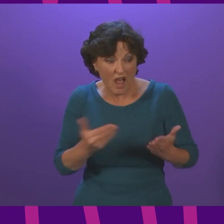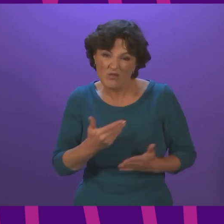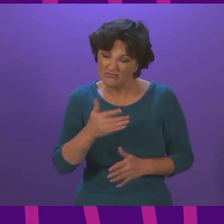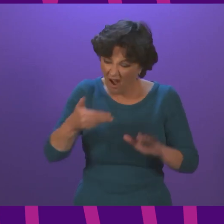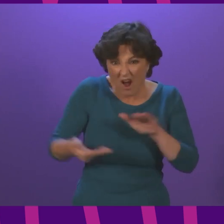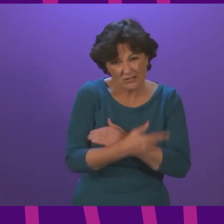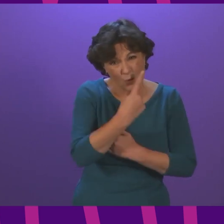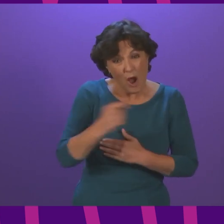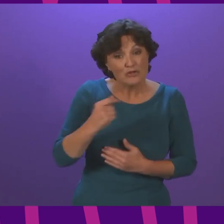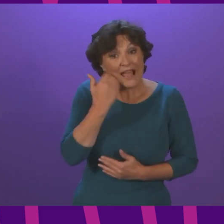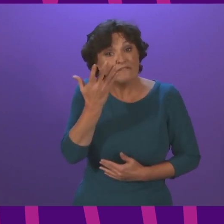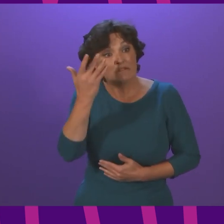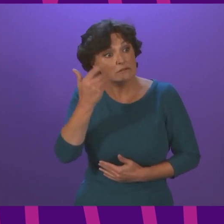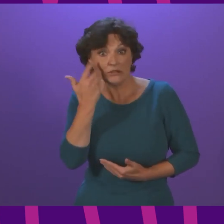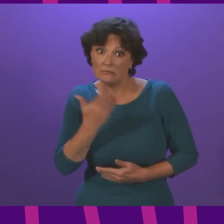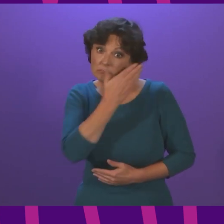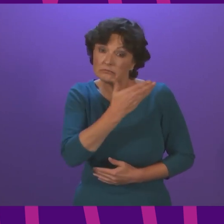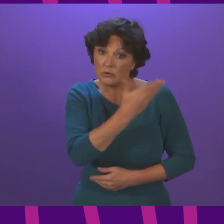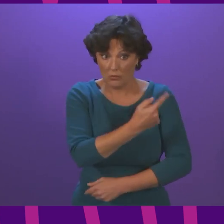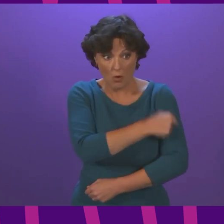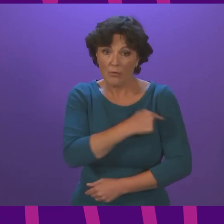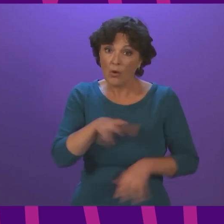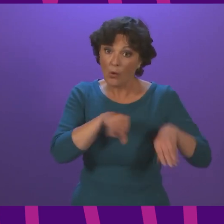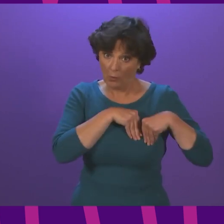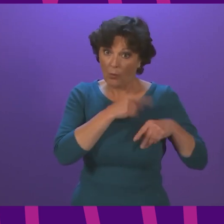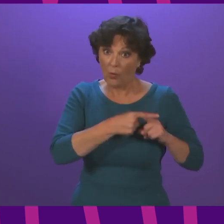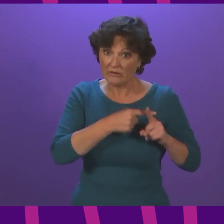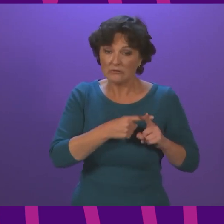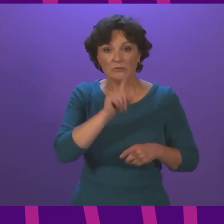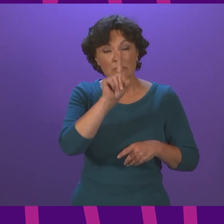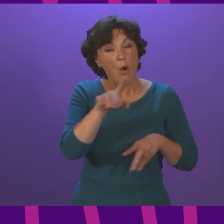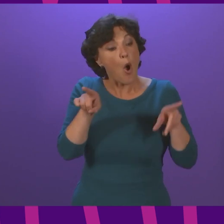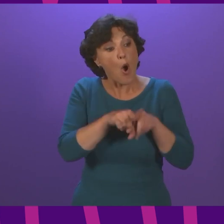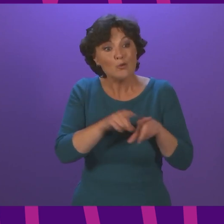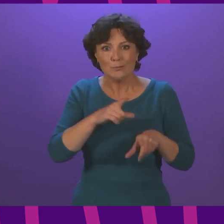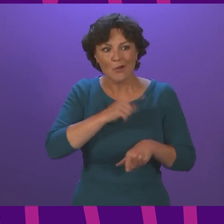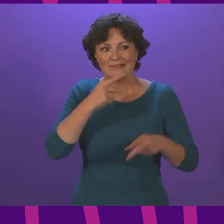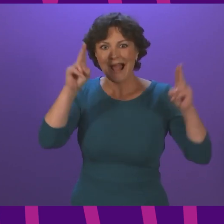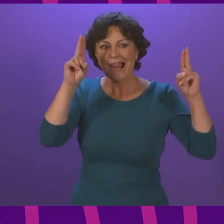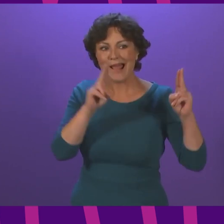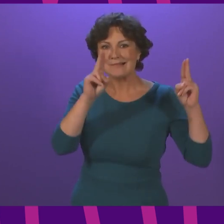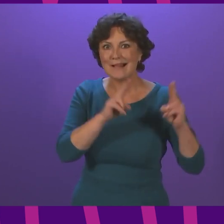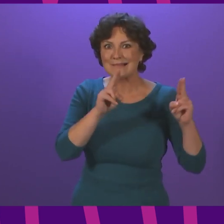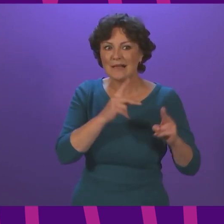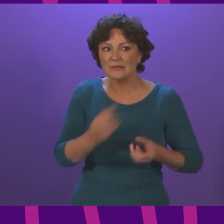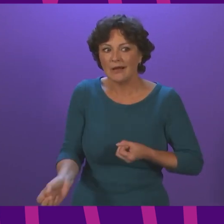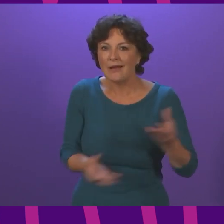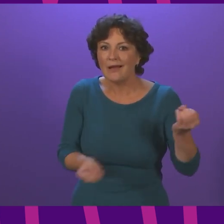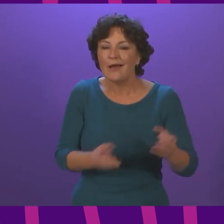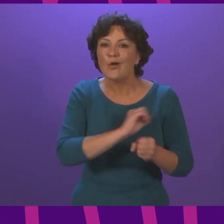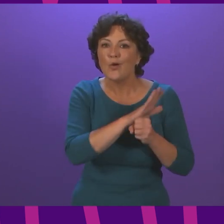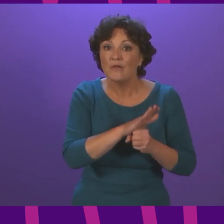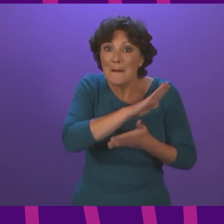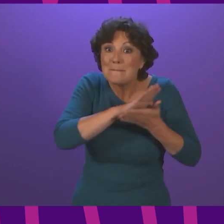admitted to hospital with COVID. As a result of the fall in hospital admissions, we are also now seeing a decline